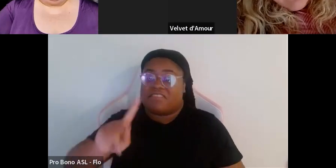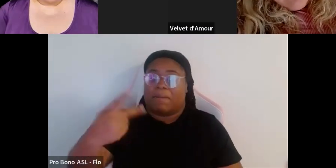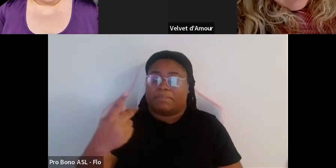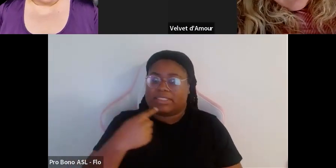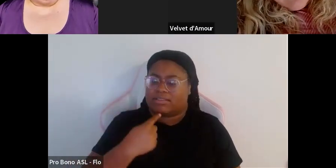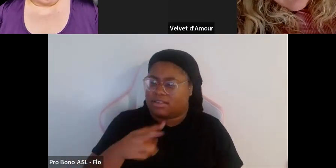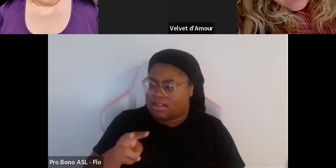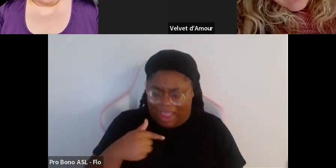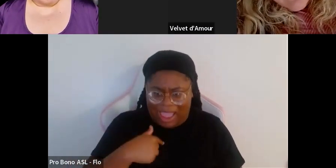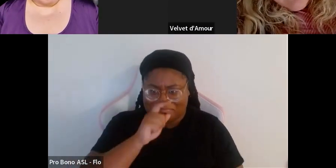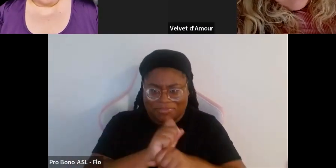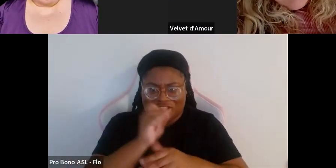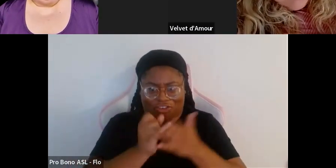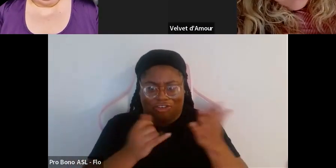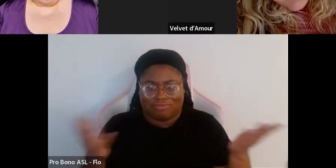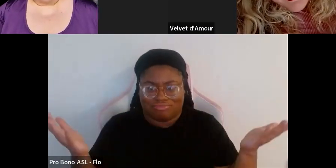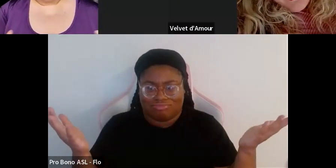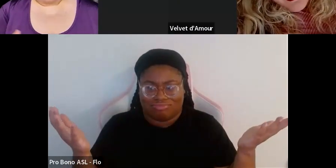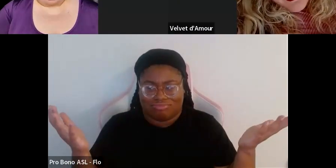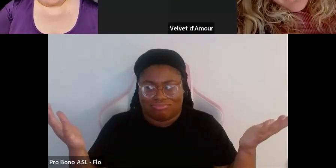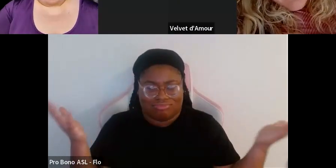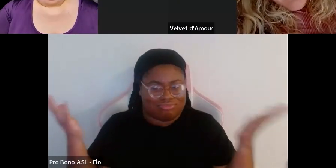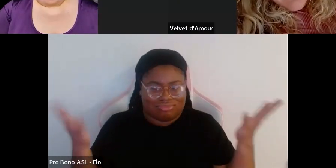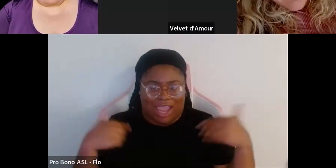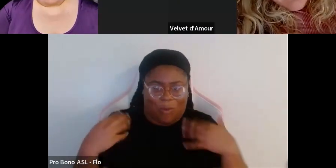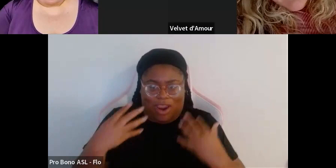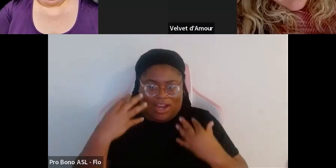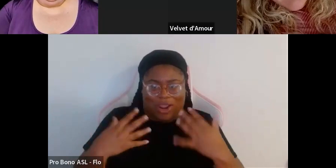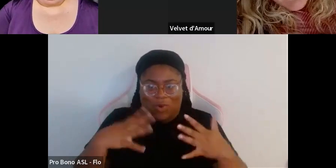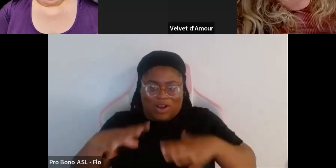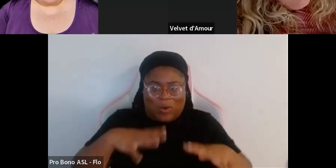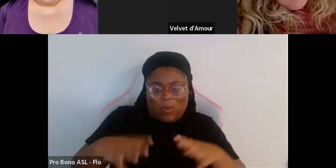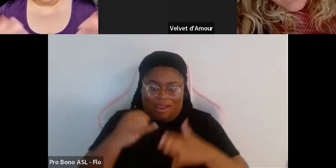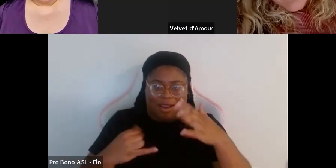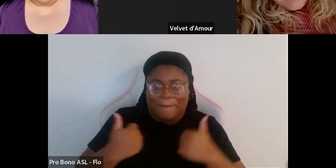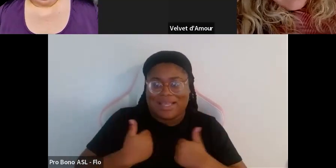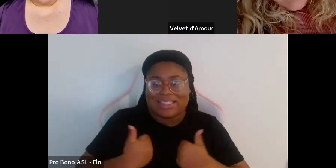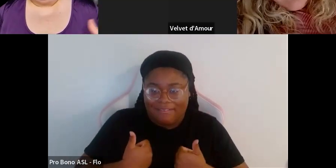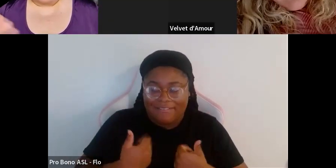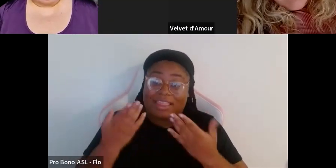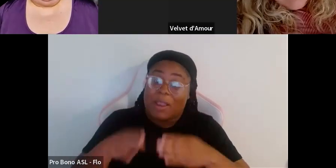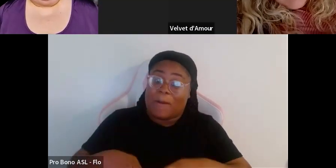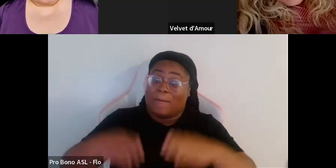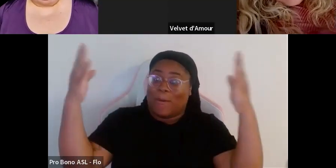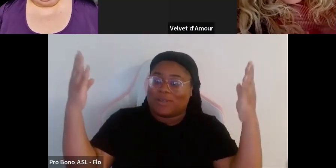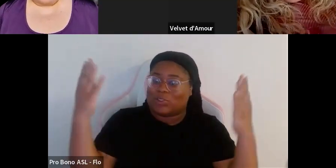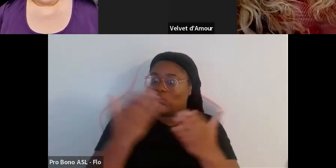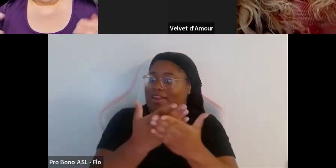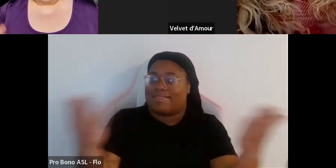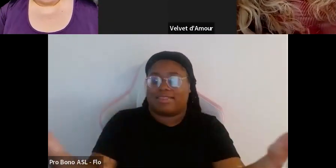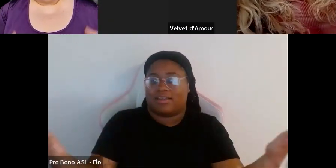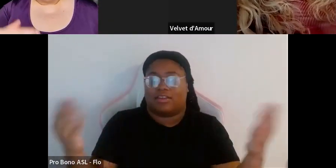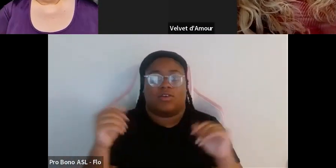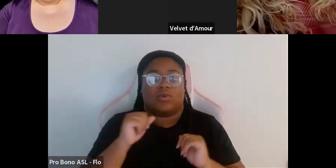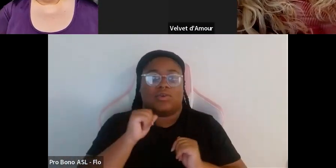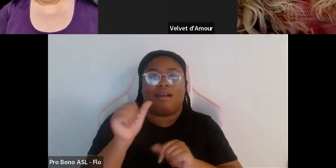wait a minute i'm a work of art and i want to decorate myself and that kind of opens the door to anything and you're